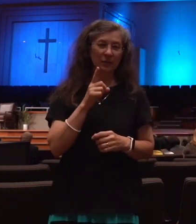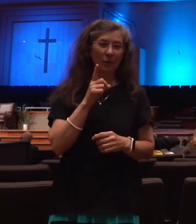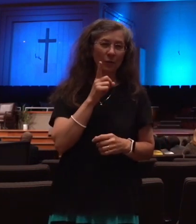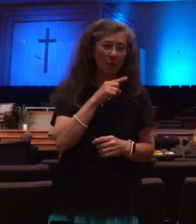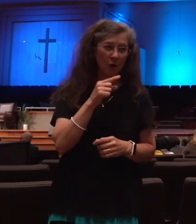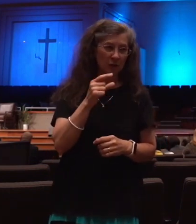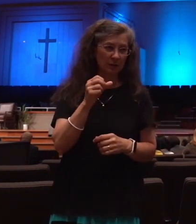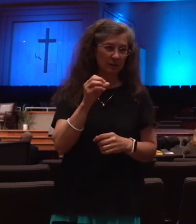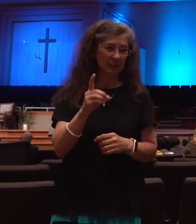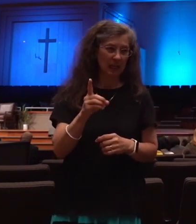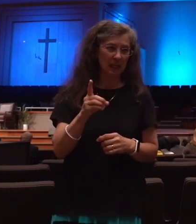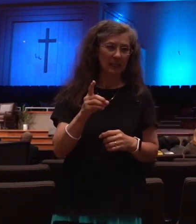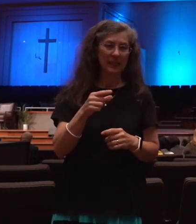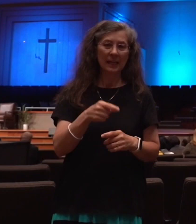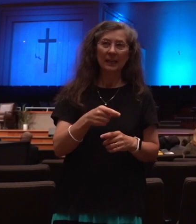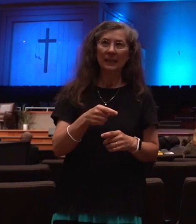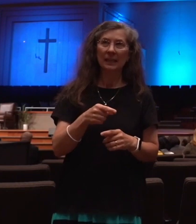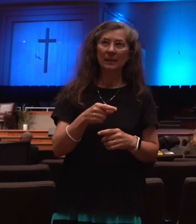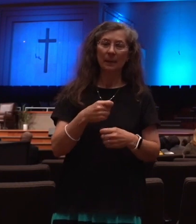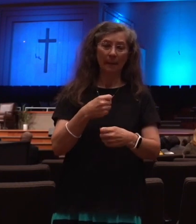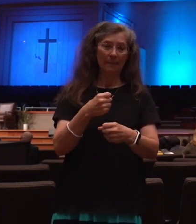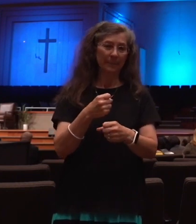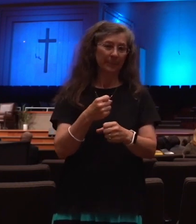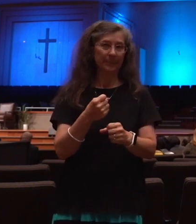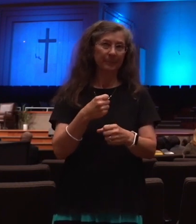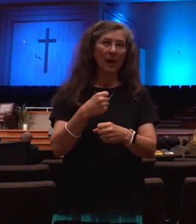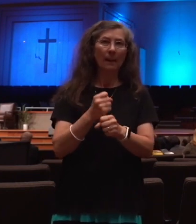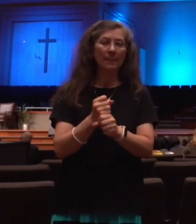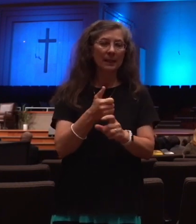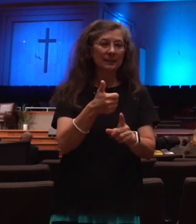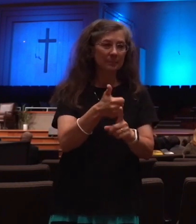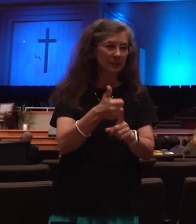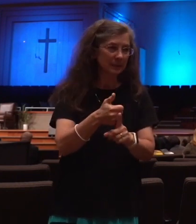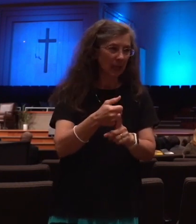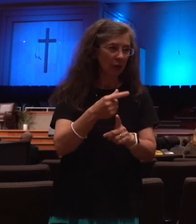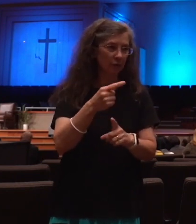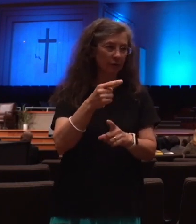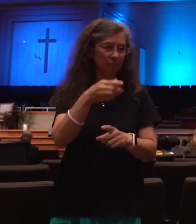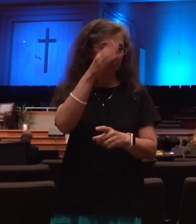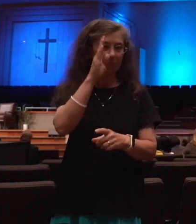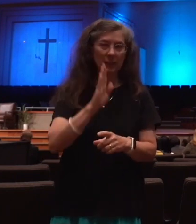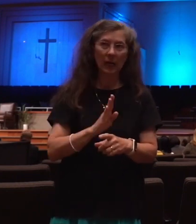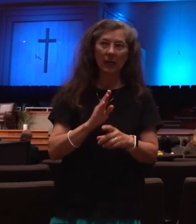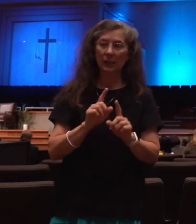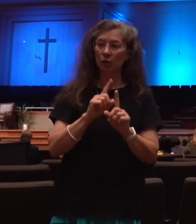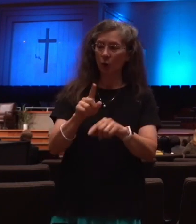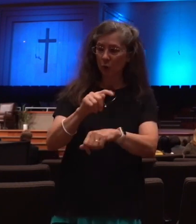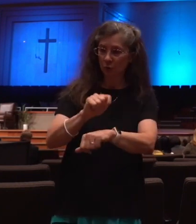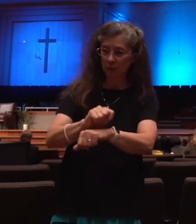sitteth in the temple of God, showing himself that he is God. Now, where is God's temple on earth?